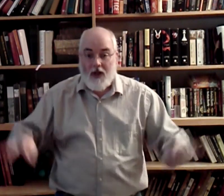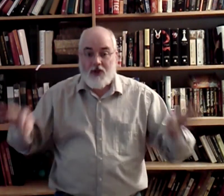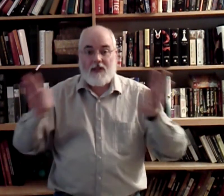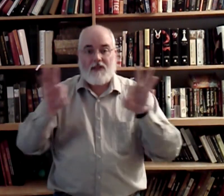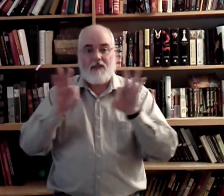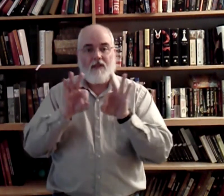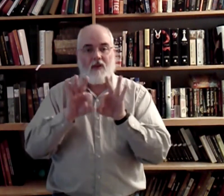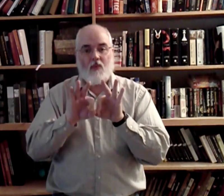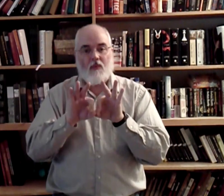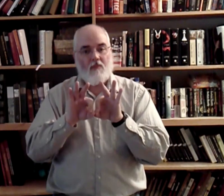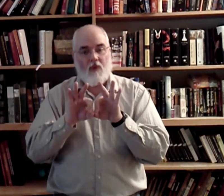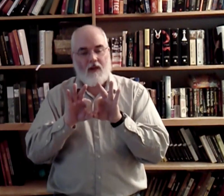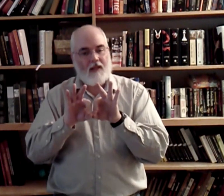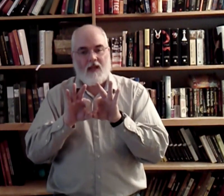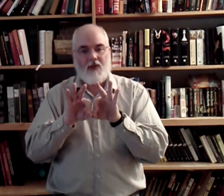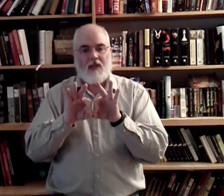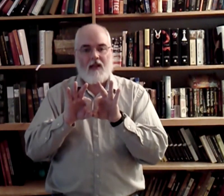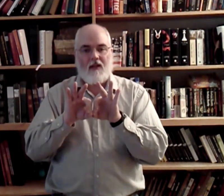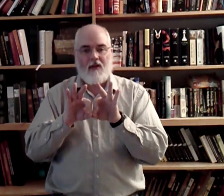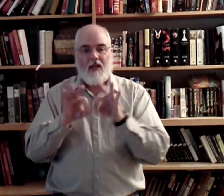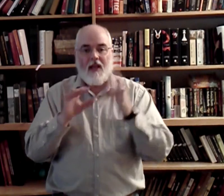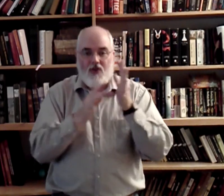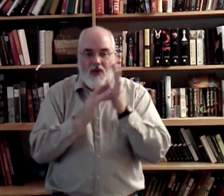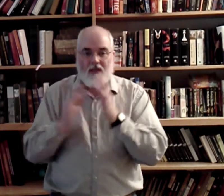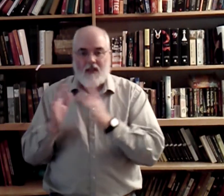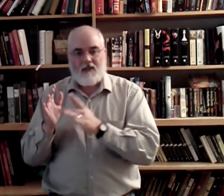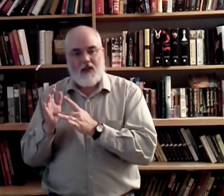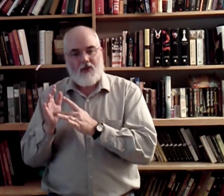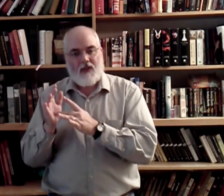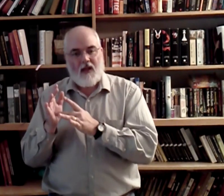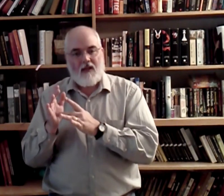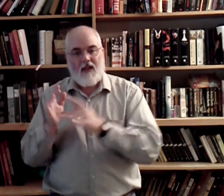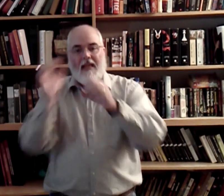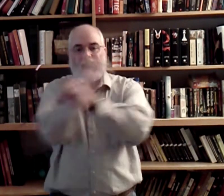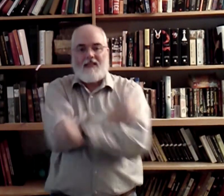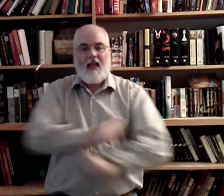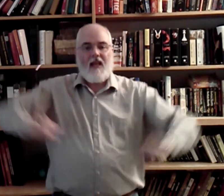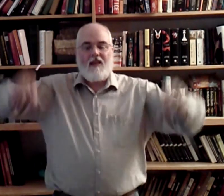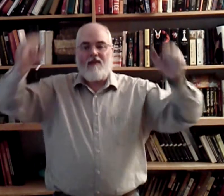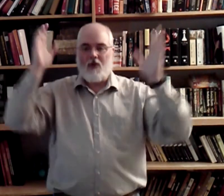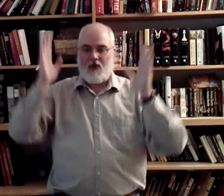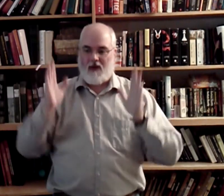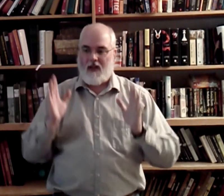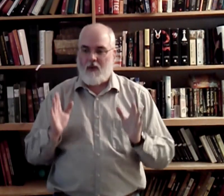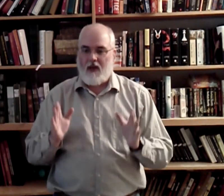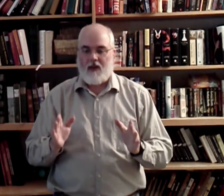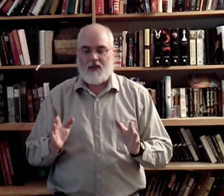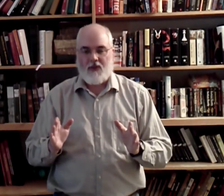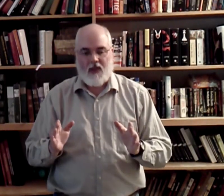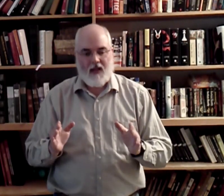Precious. Not a new sign either. Jesus. Not a new sign. Savior. There we go. That's a new sign.